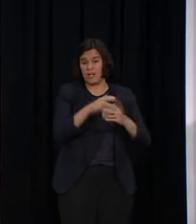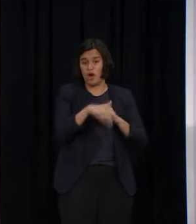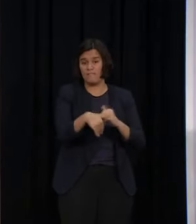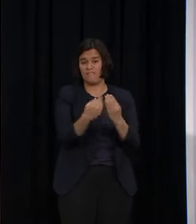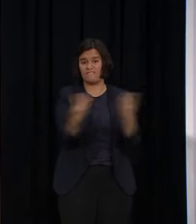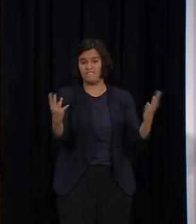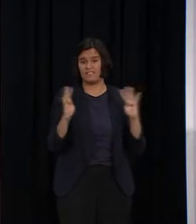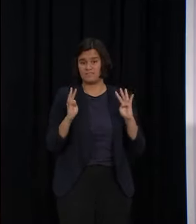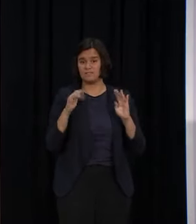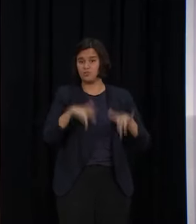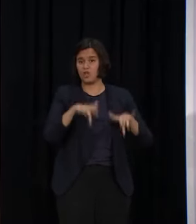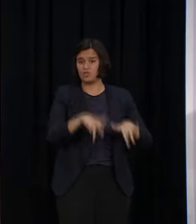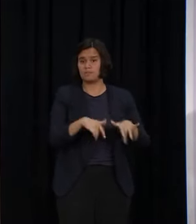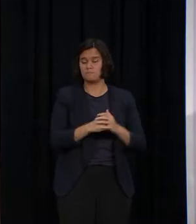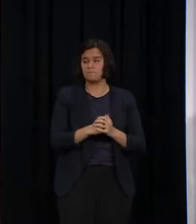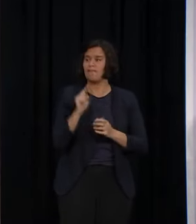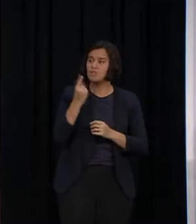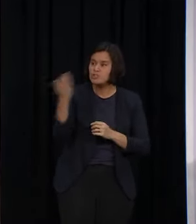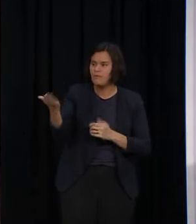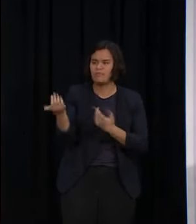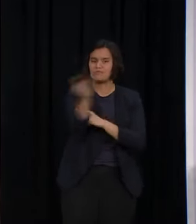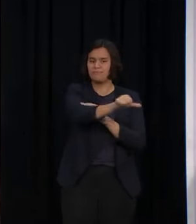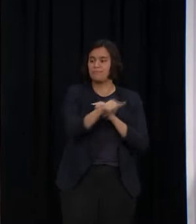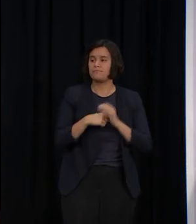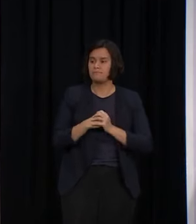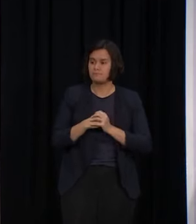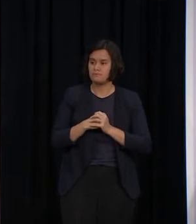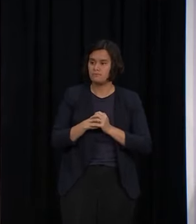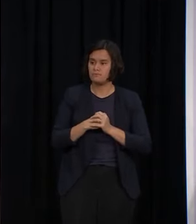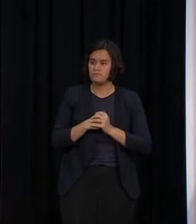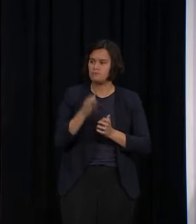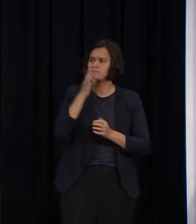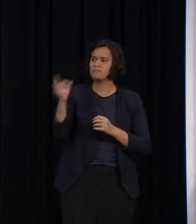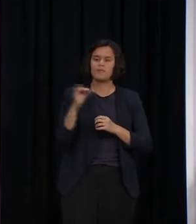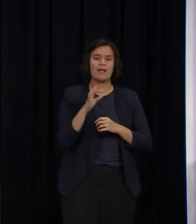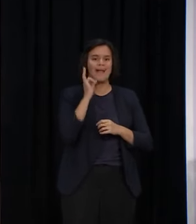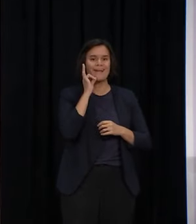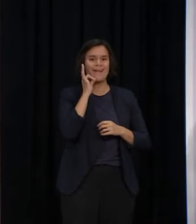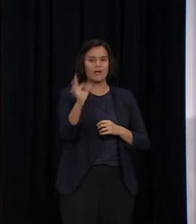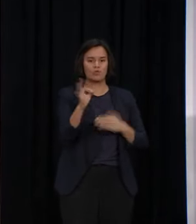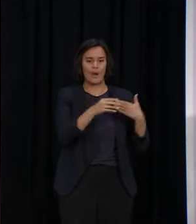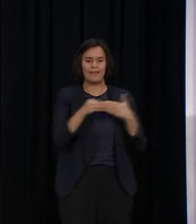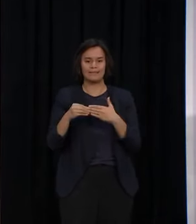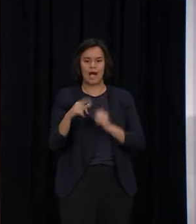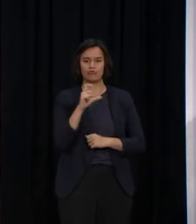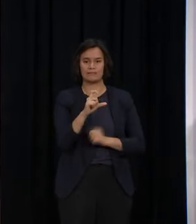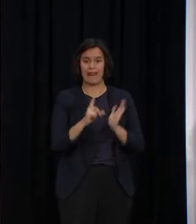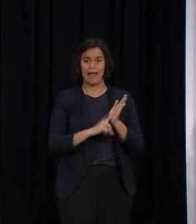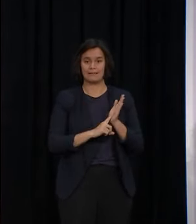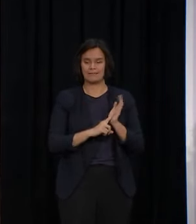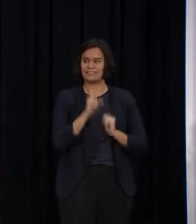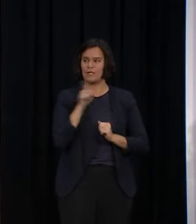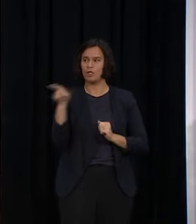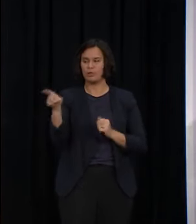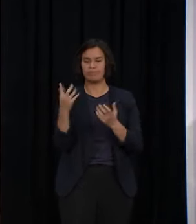afternoon, we'll flick over here to Ben and Justin. This afternoon in a speech, National Leader Christopher Luxon said that you were missing in